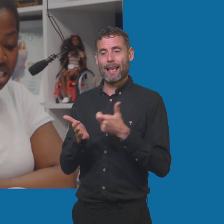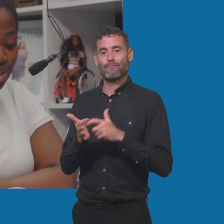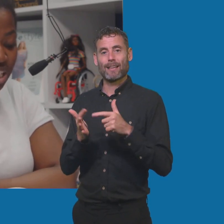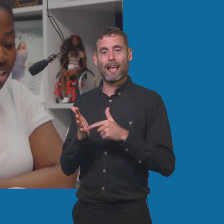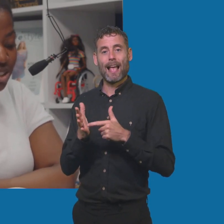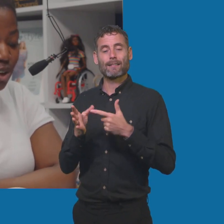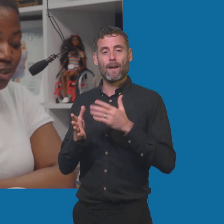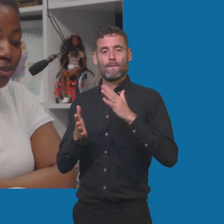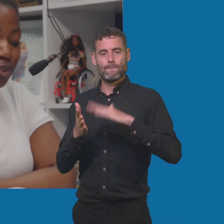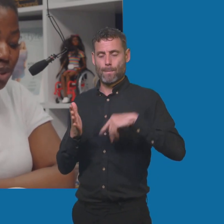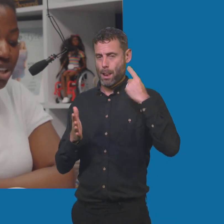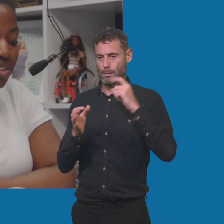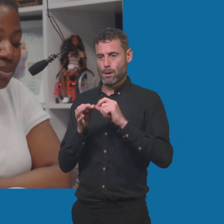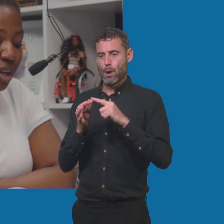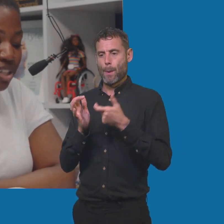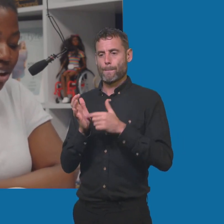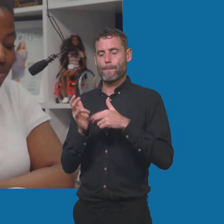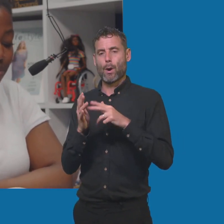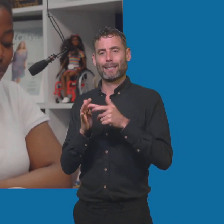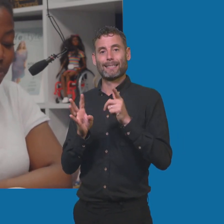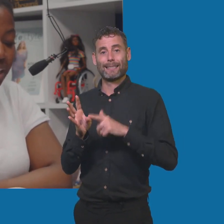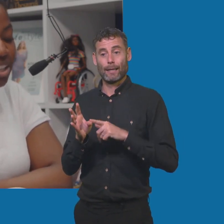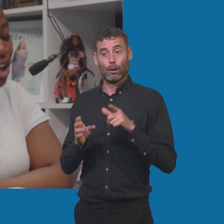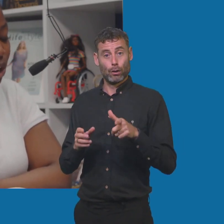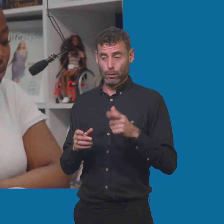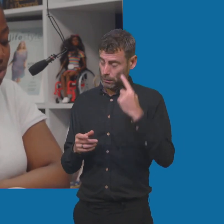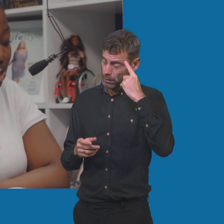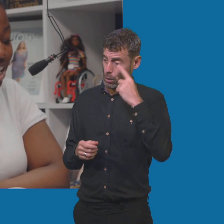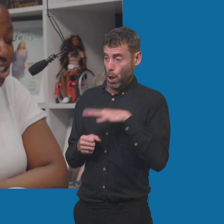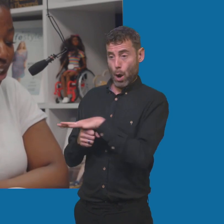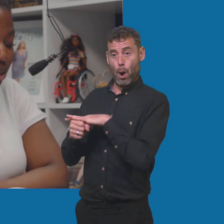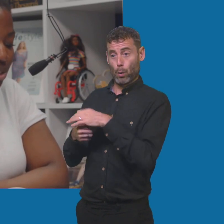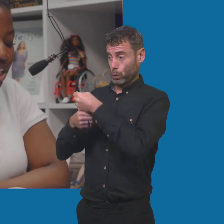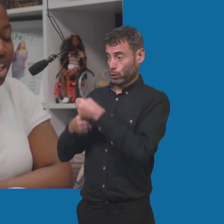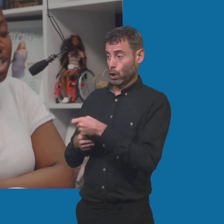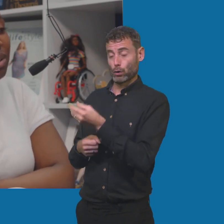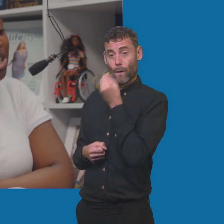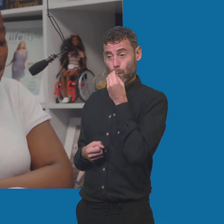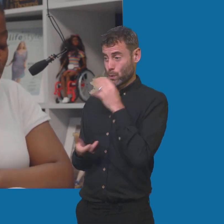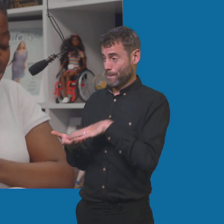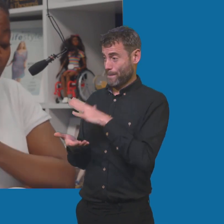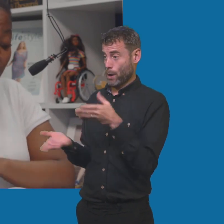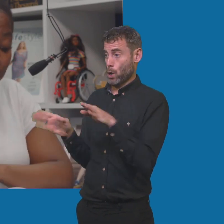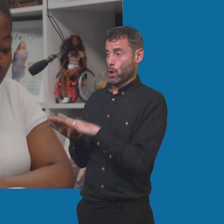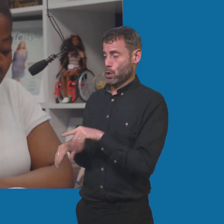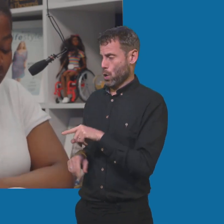London and she started offering food and other supplies after the food bank at her local church had to close. So initially she was using her own money